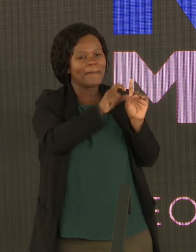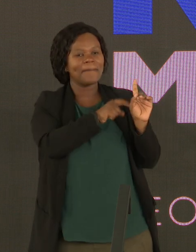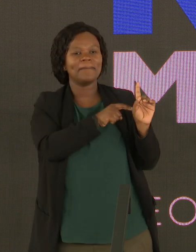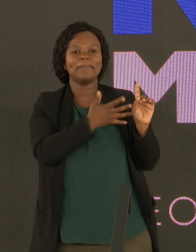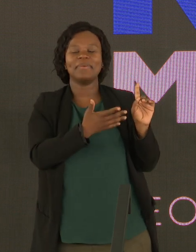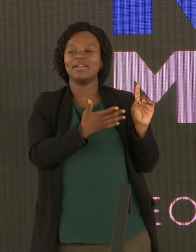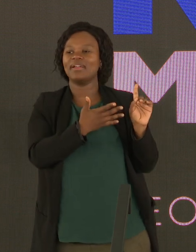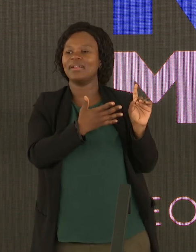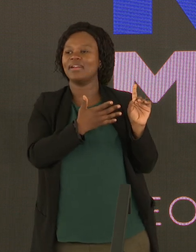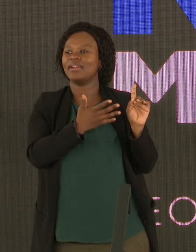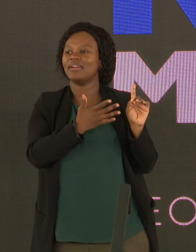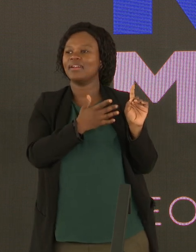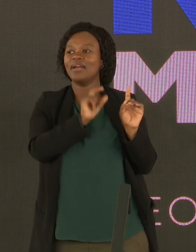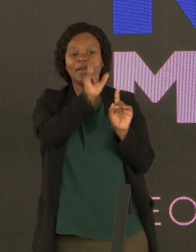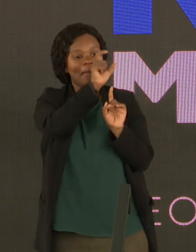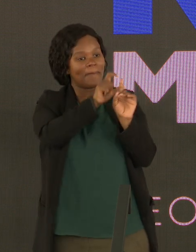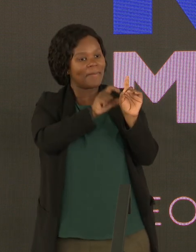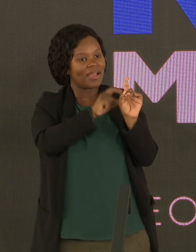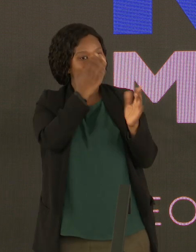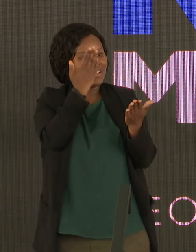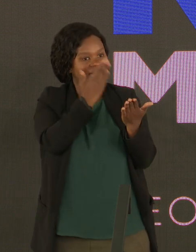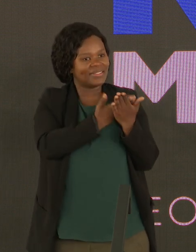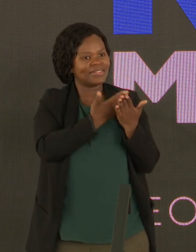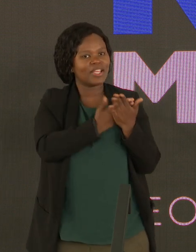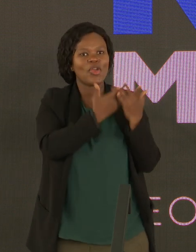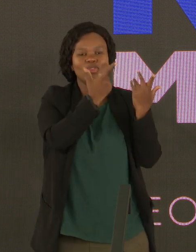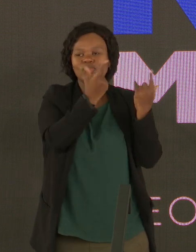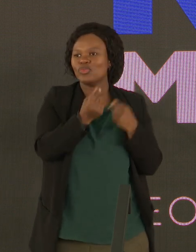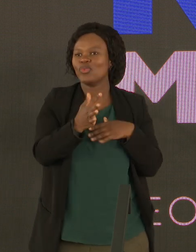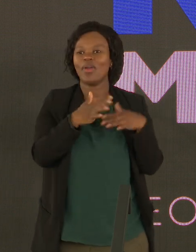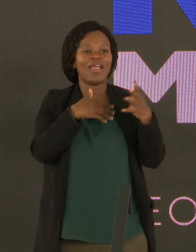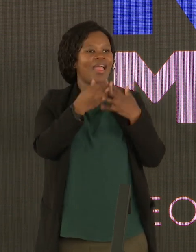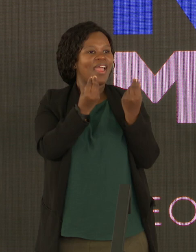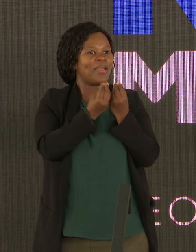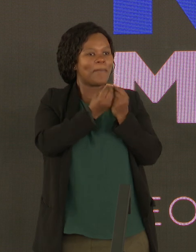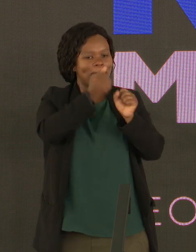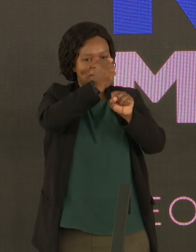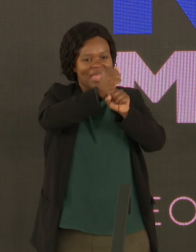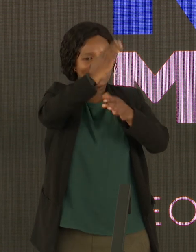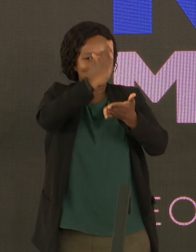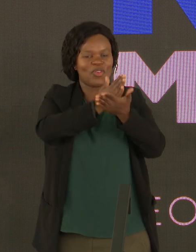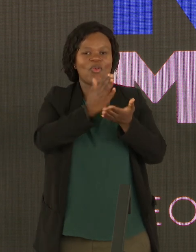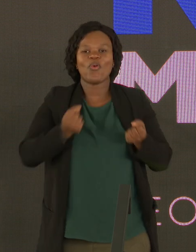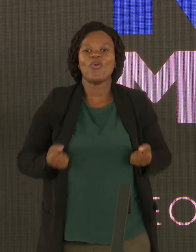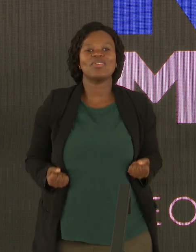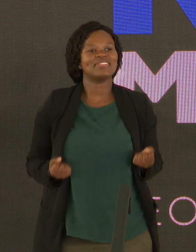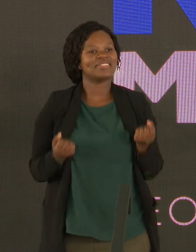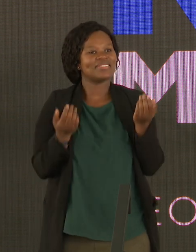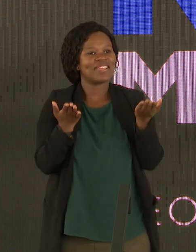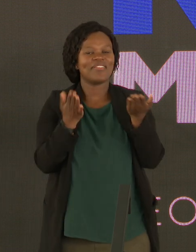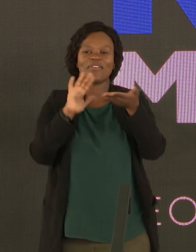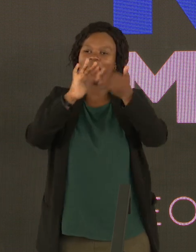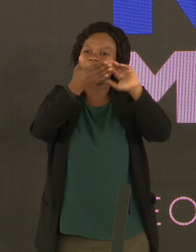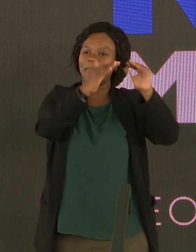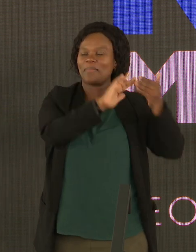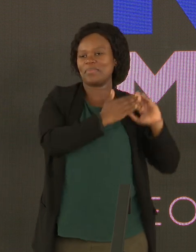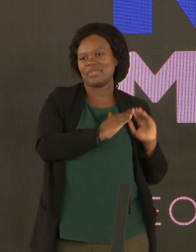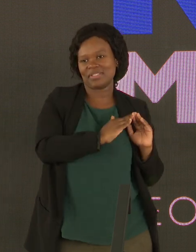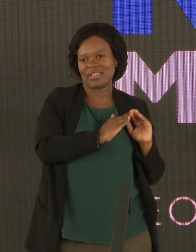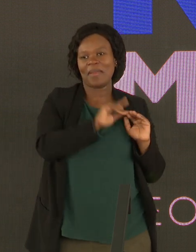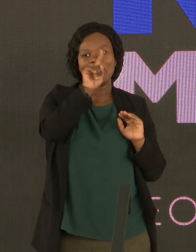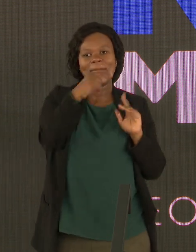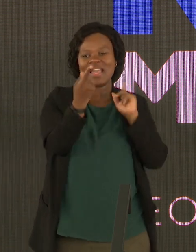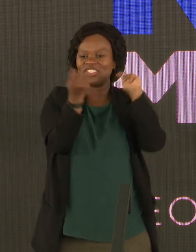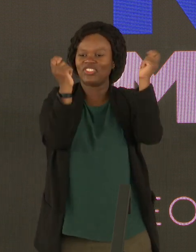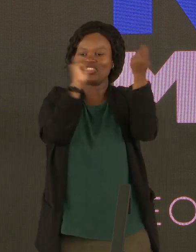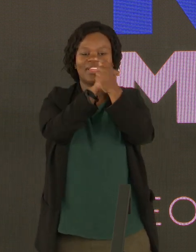Someone who will go out of their way to ensure that they serve their people. We need to change the culture of